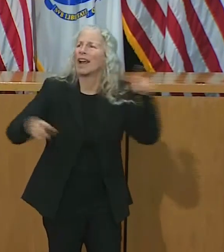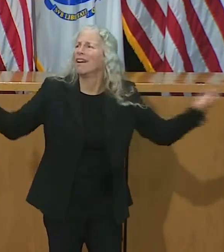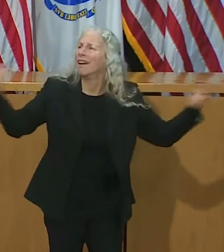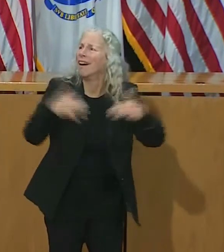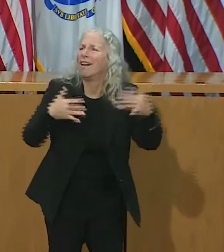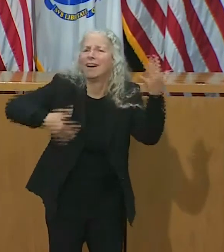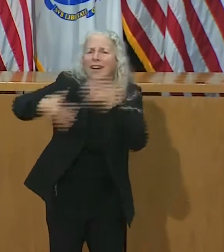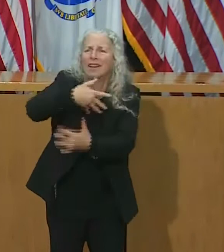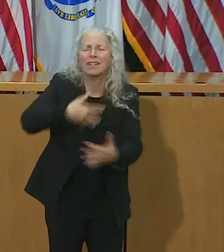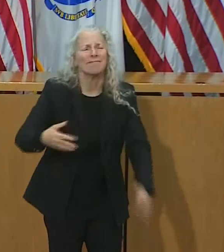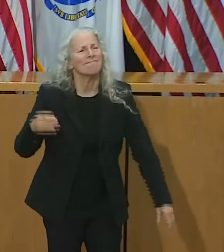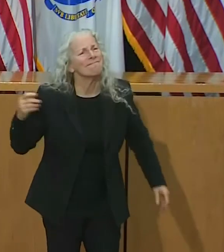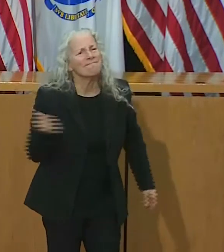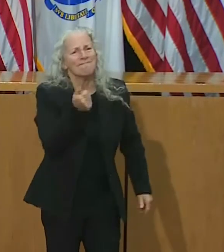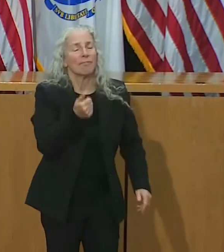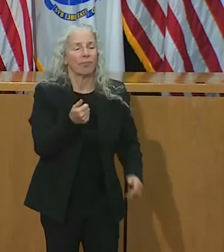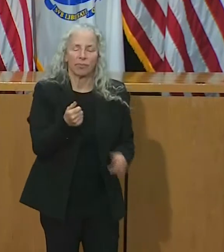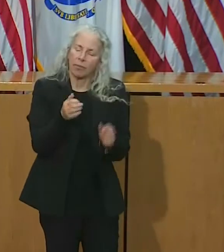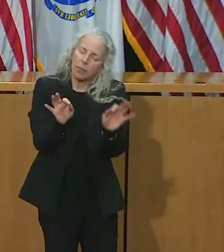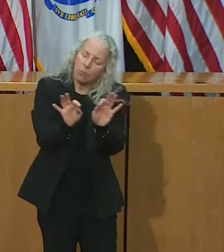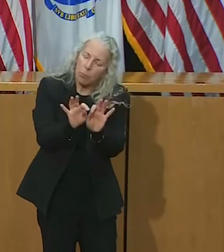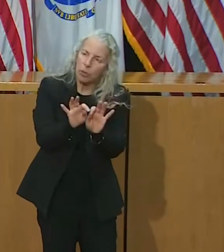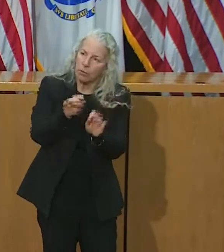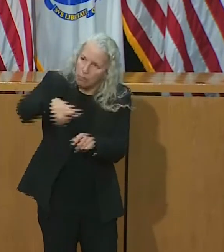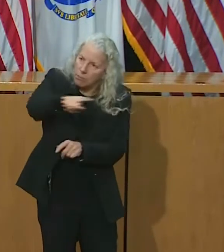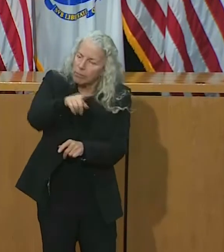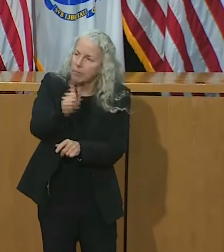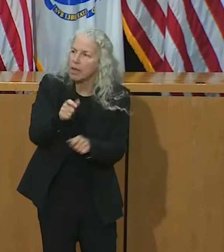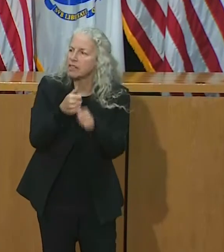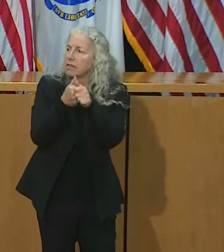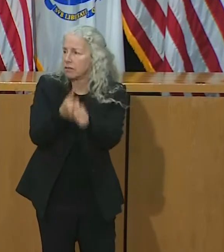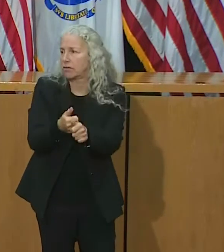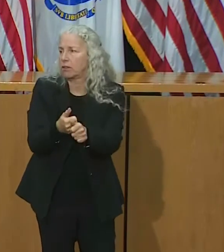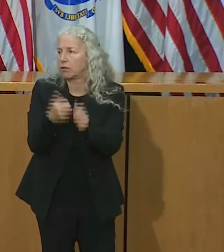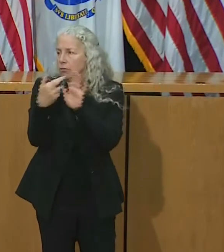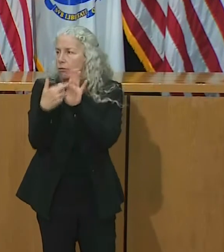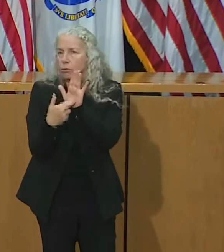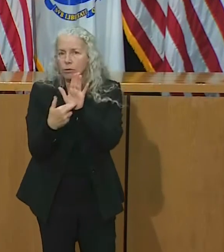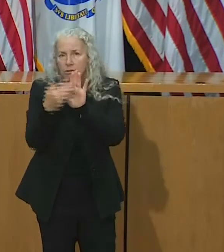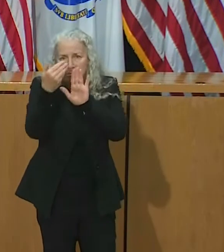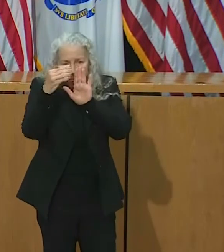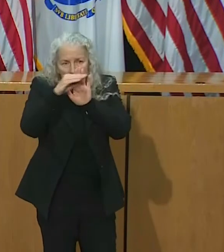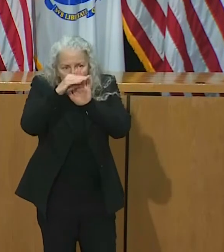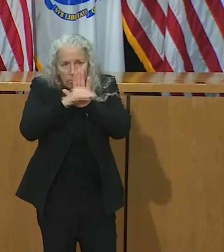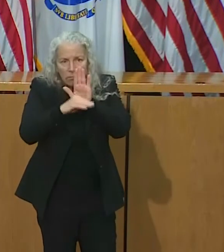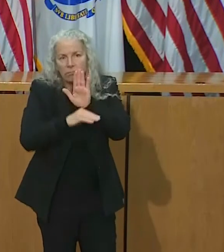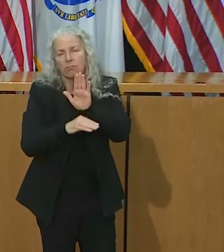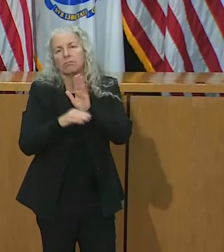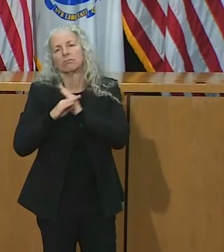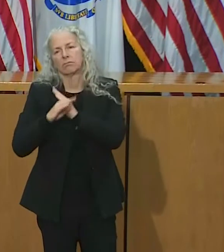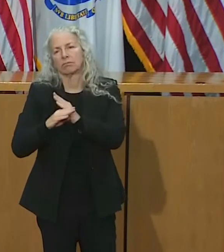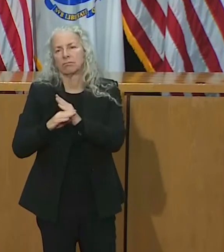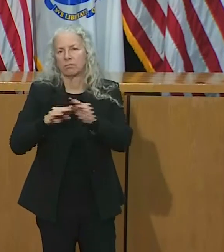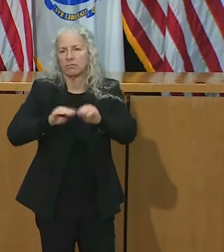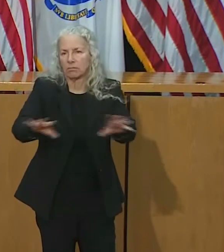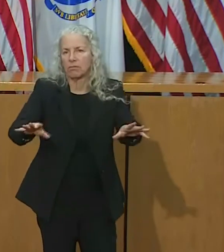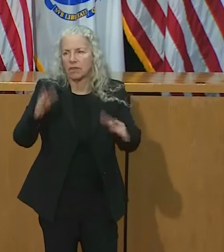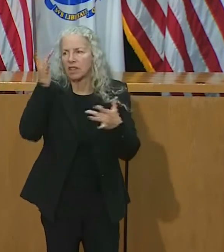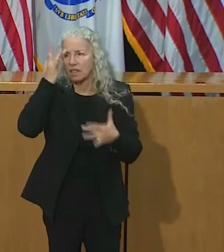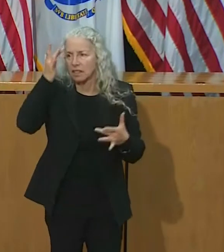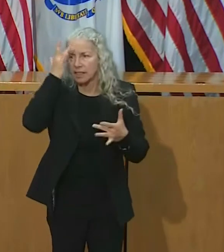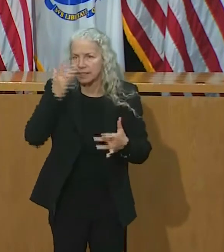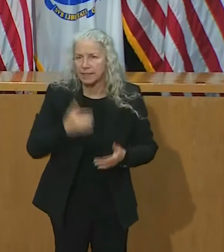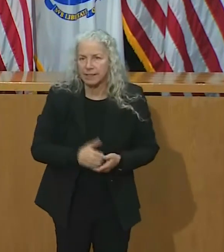since March. But it's crucial that we follow Department of Public Health and CDC guidance to help stop the spread of COVID-19 in our